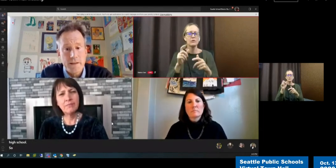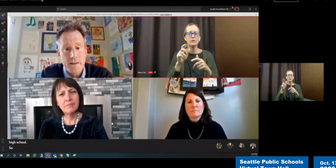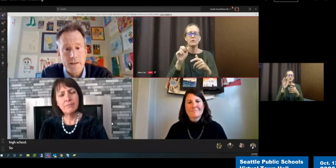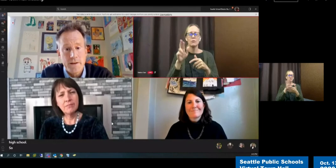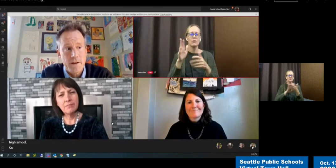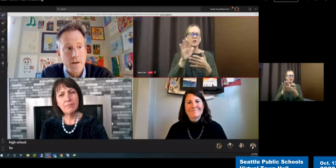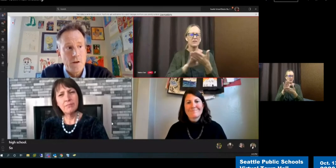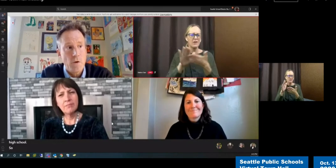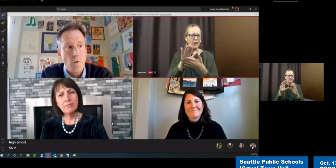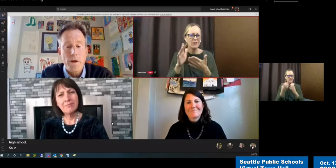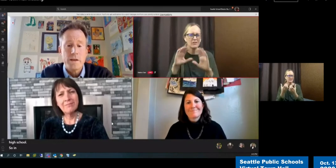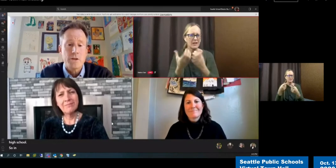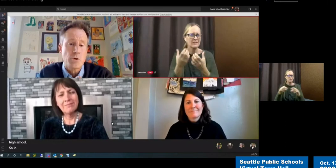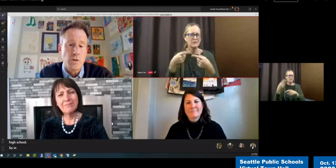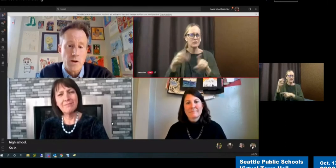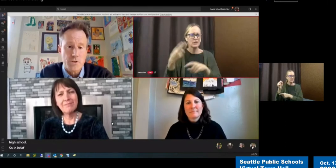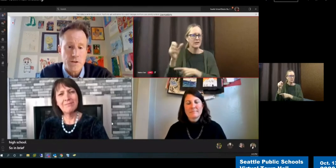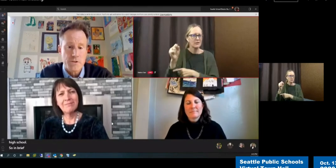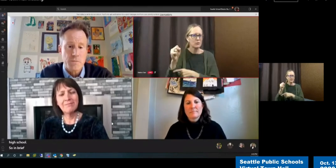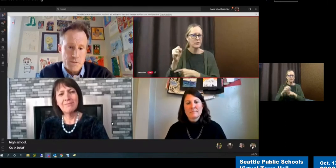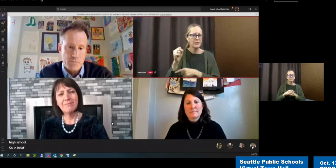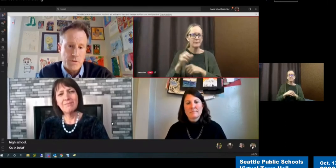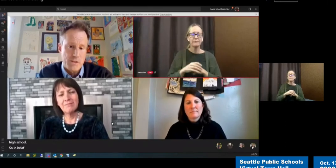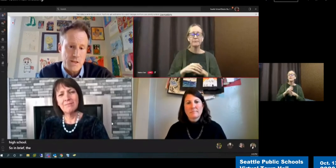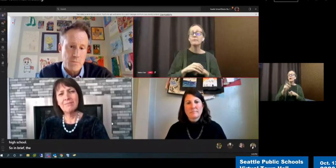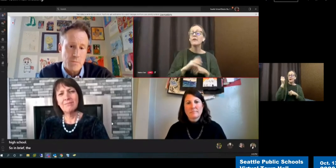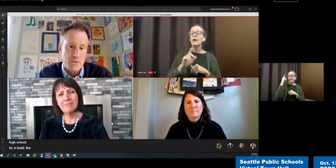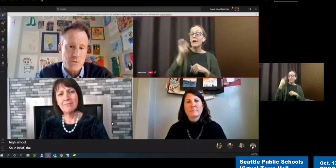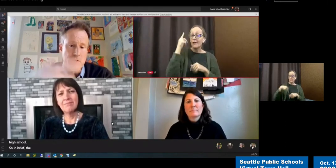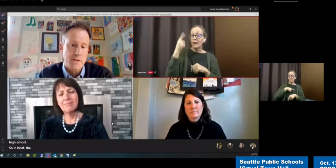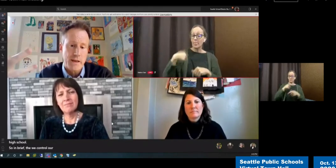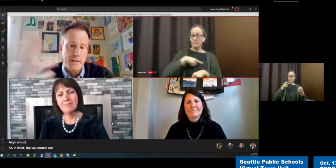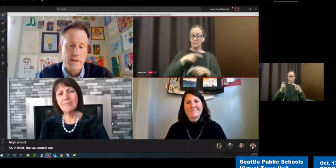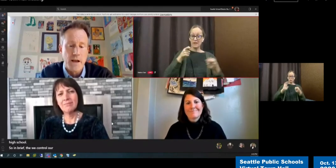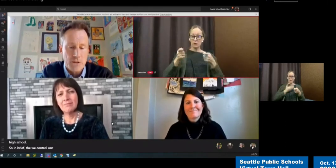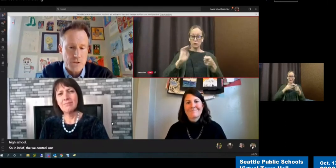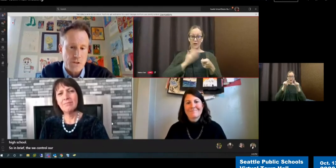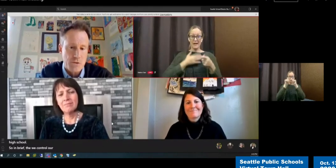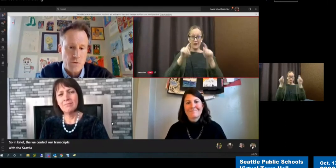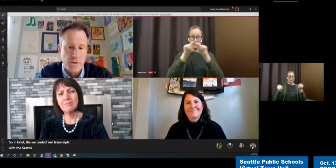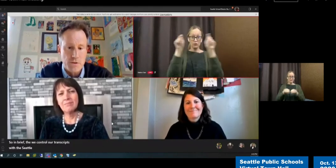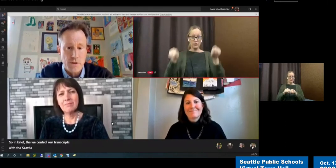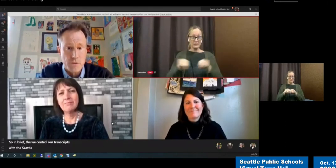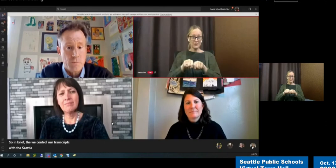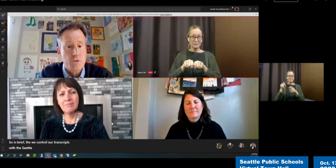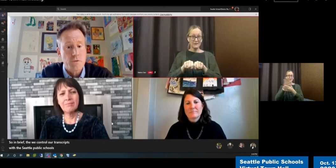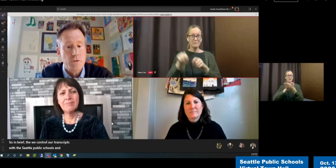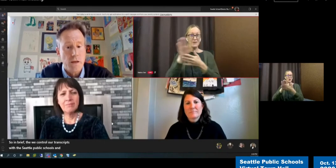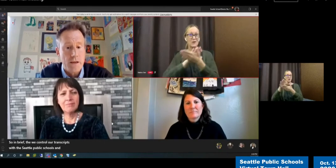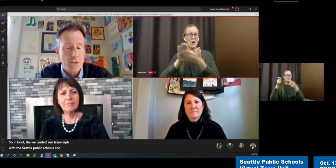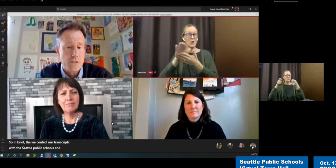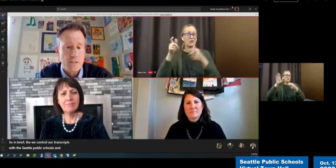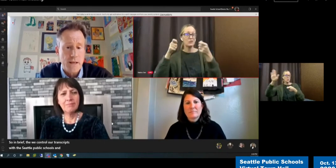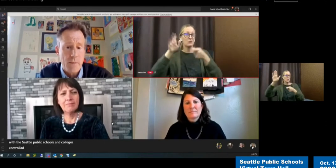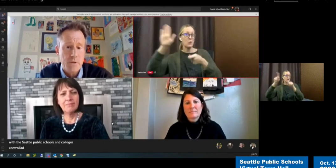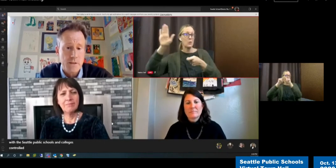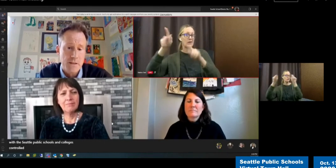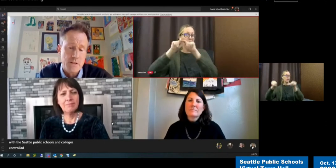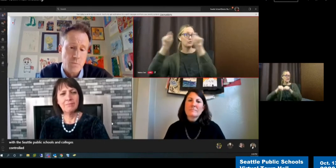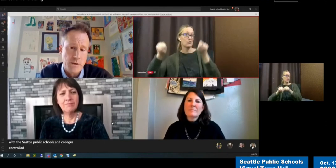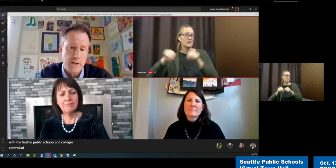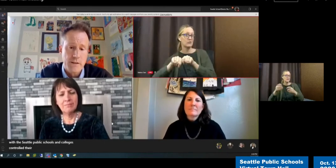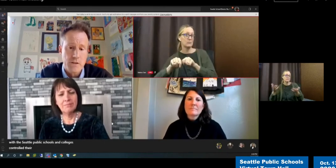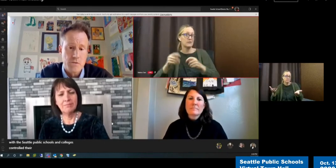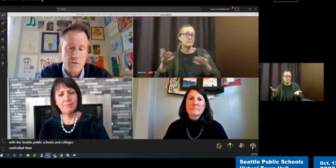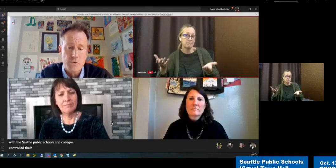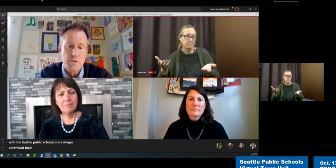the, we control our transcripts with the Seattle Public Schools and the colleges control their transcripts. So as just as happened in the